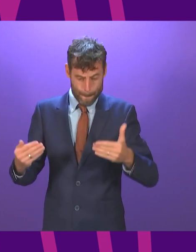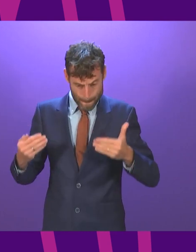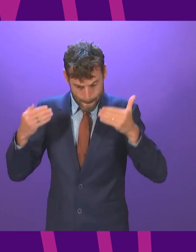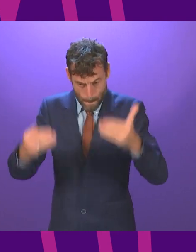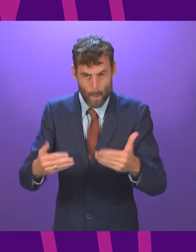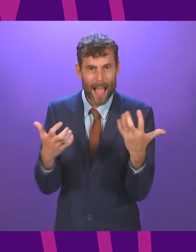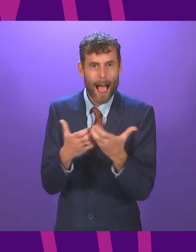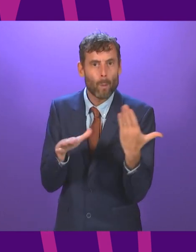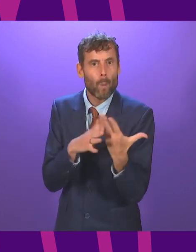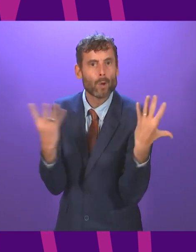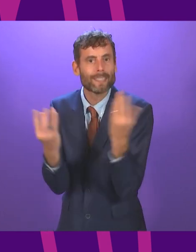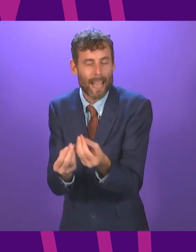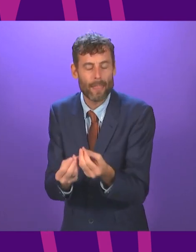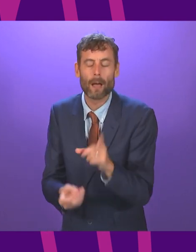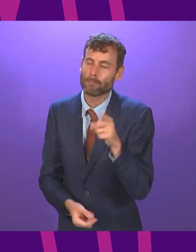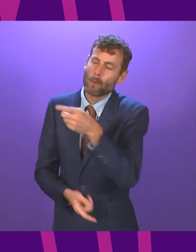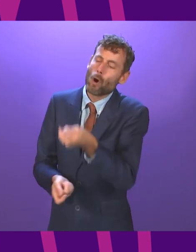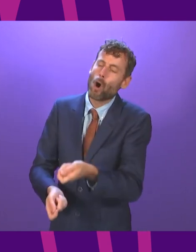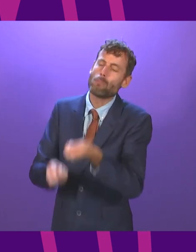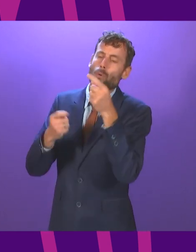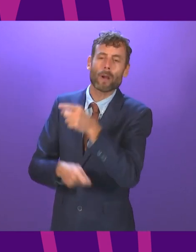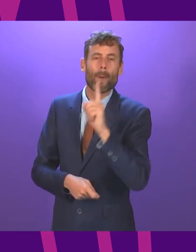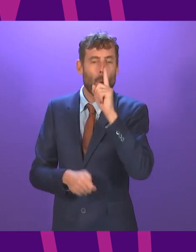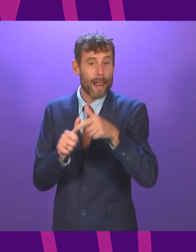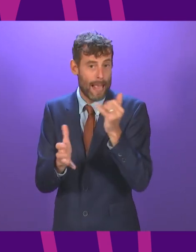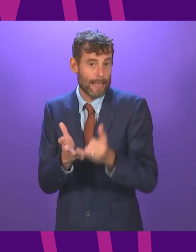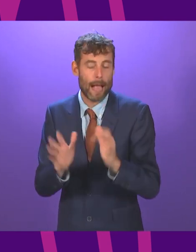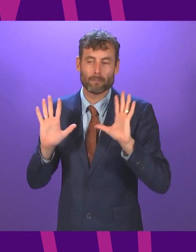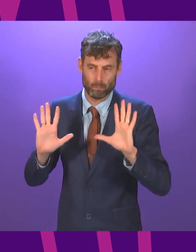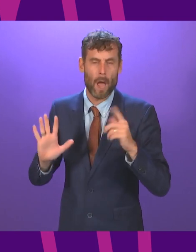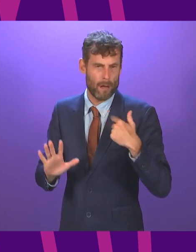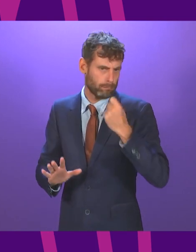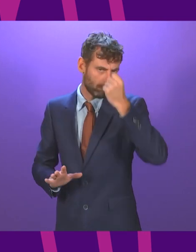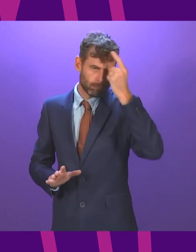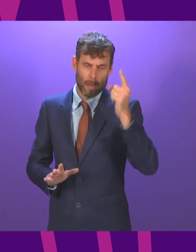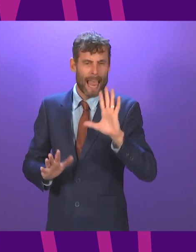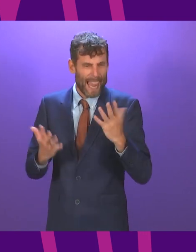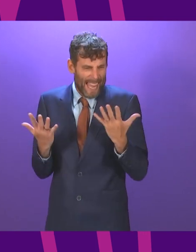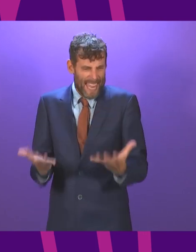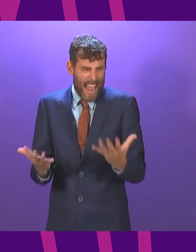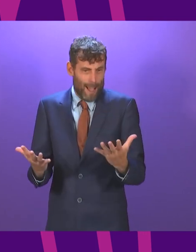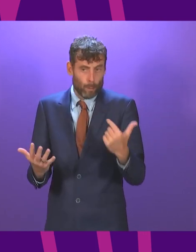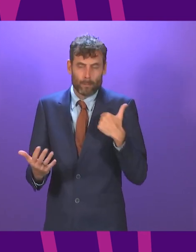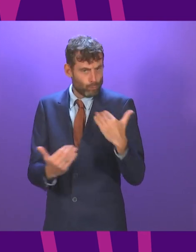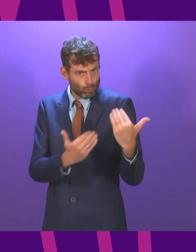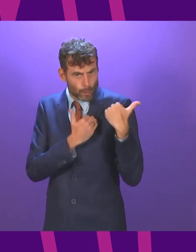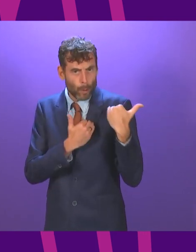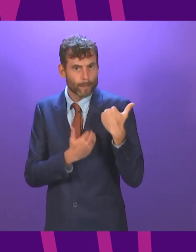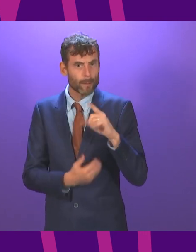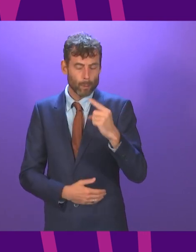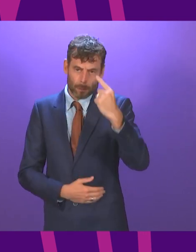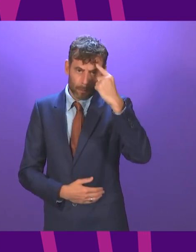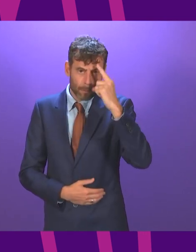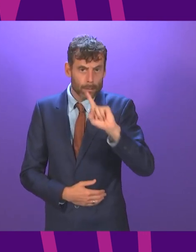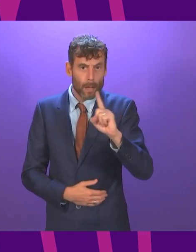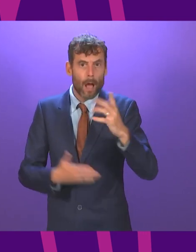a responsibility I take extremely seriously, that we must meet the climate emergency. And yes, that does